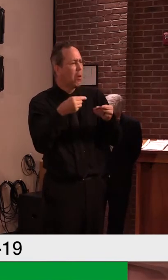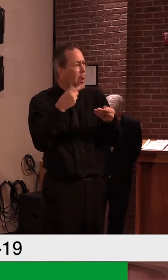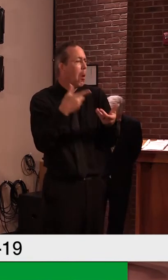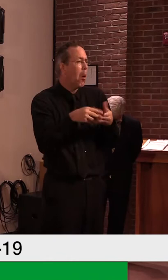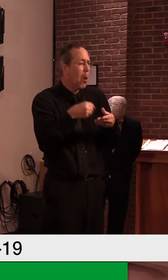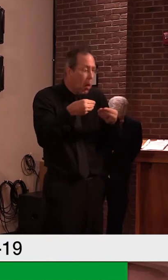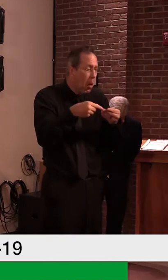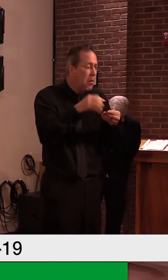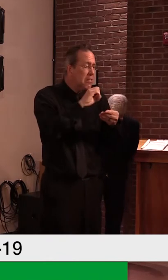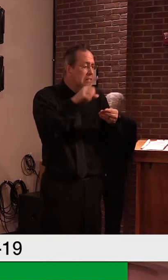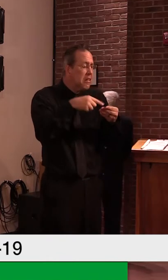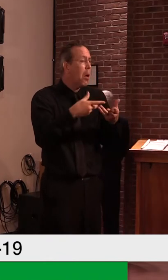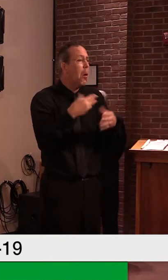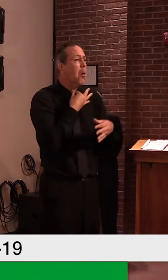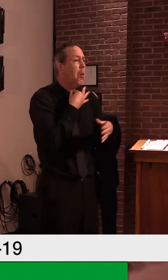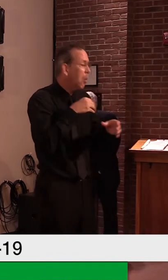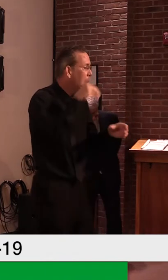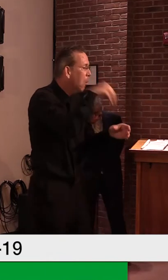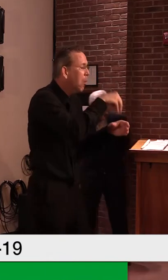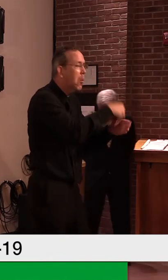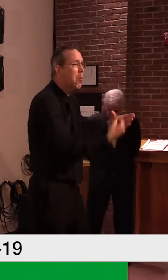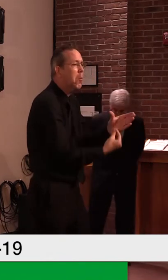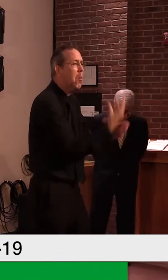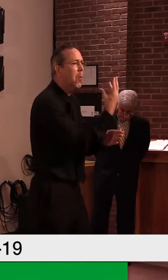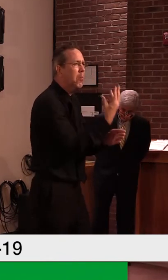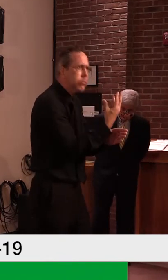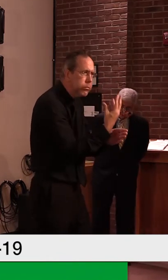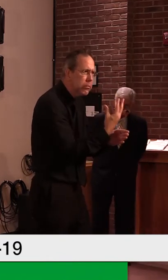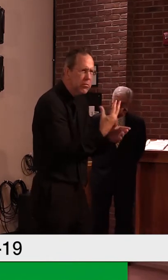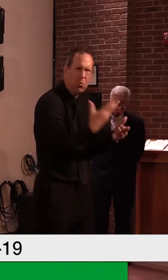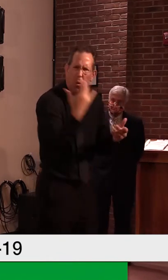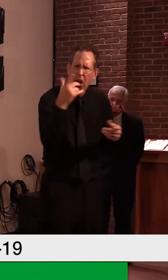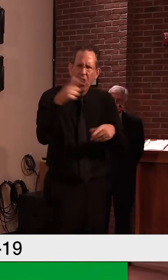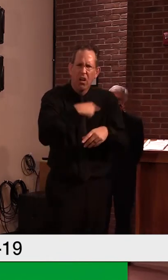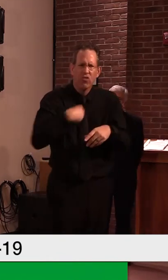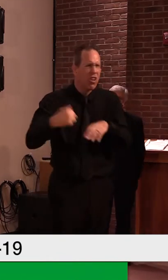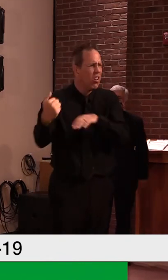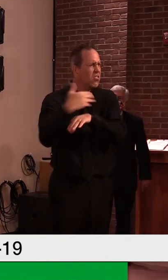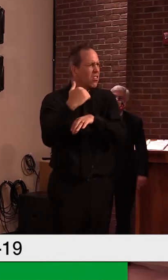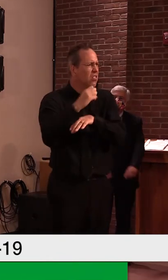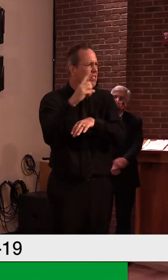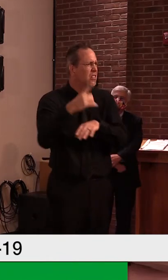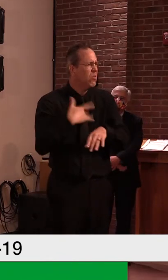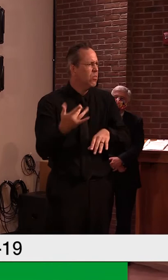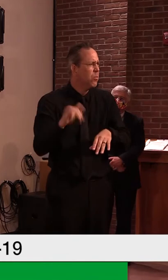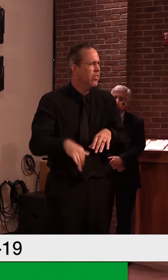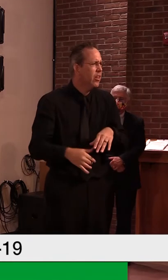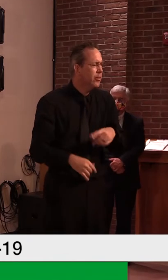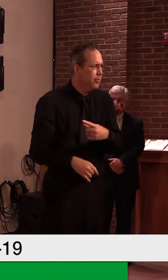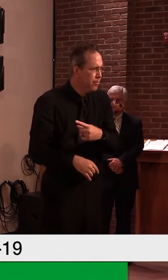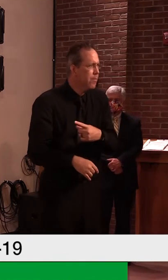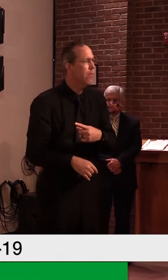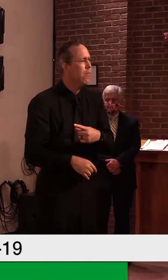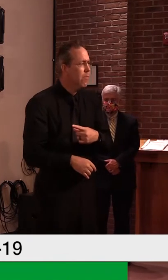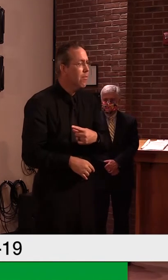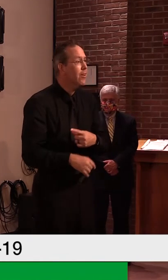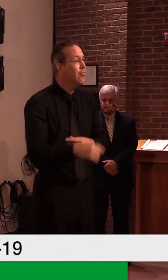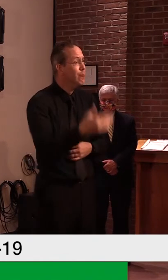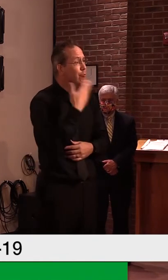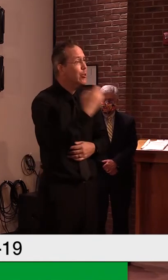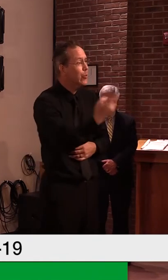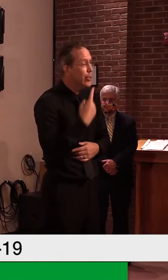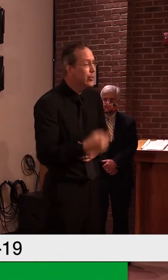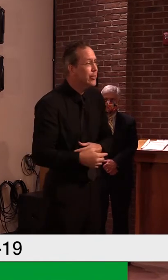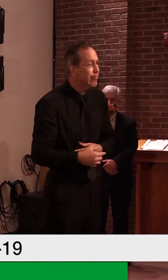wasn't, uh, quite sure, uh, or I haven't gotten the whole answer back, but, uh, um, I wasn't sure what this